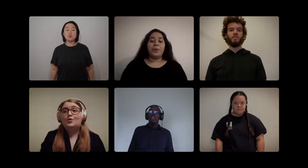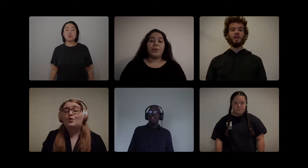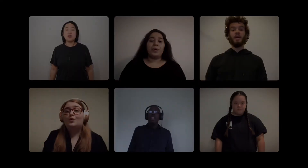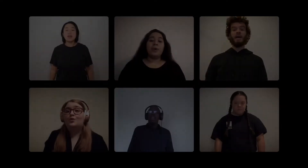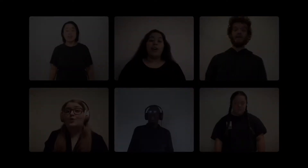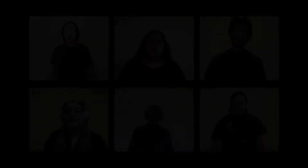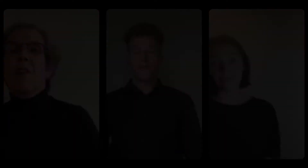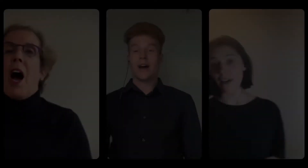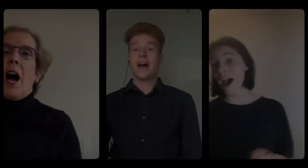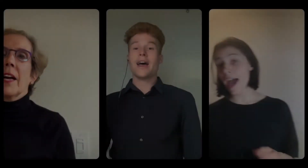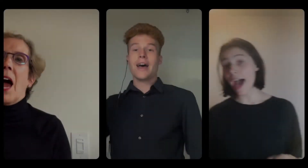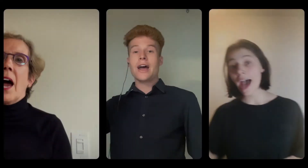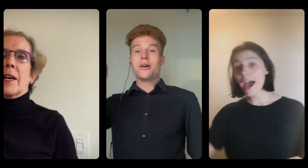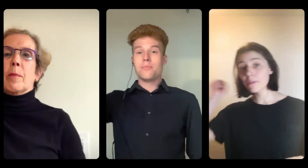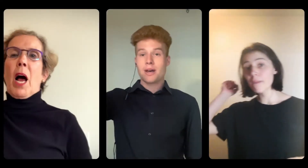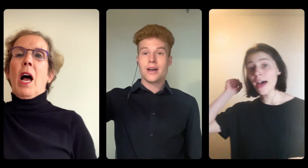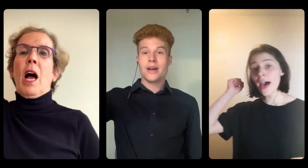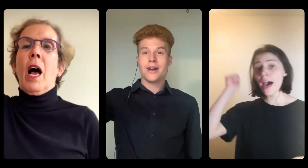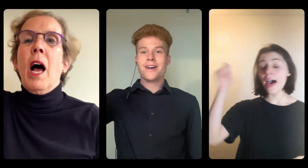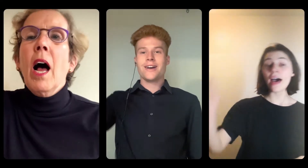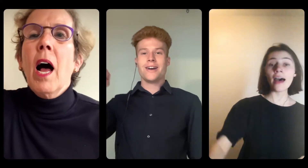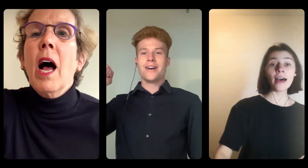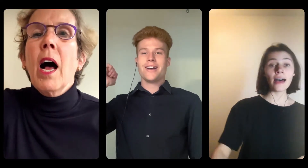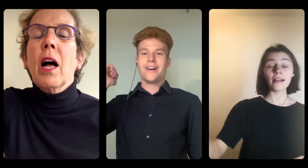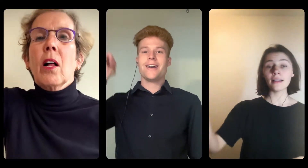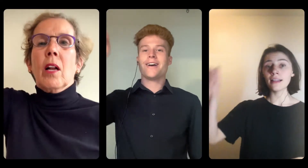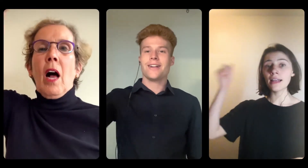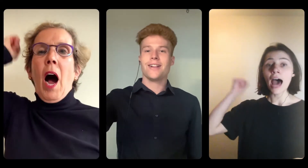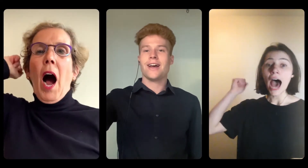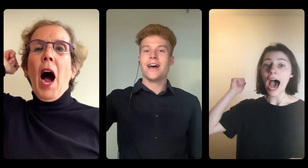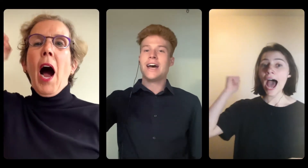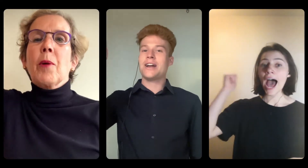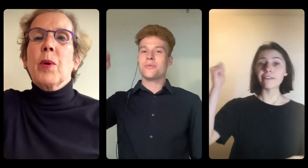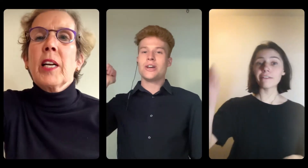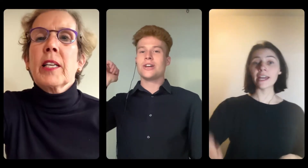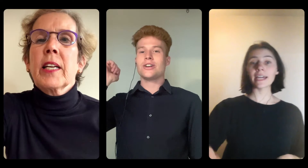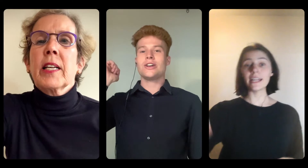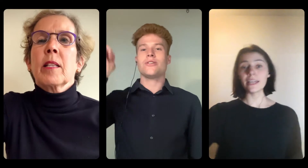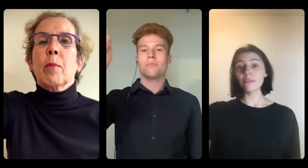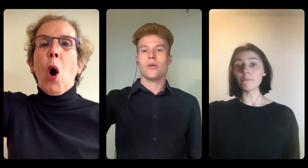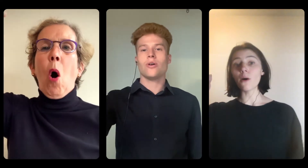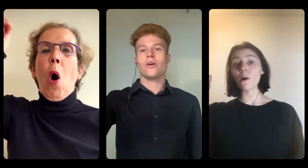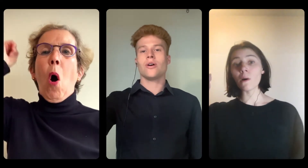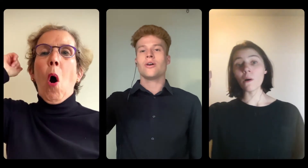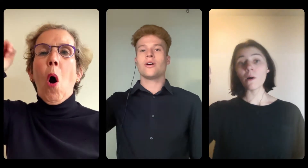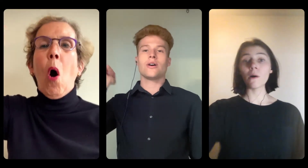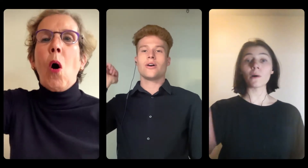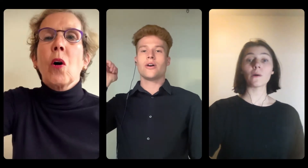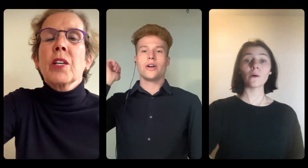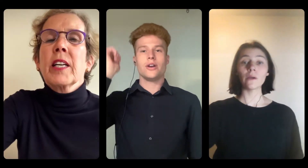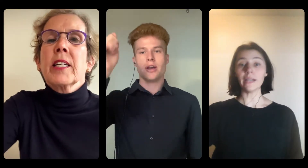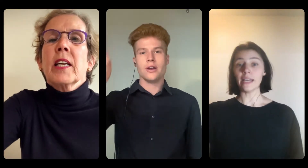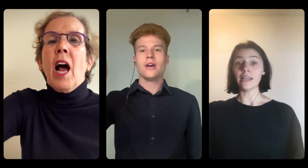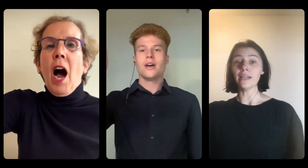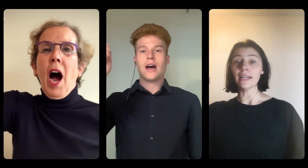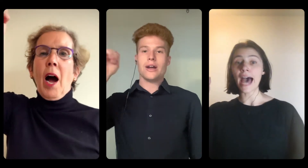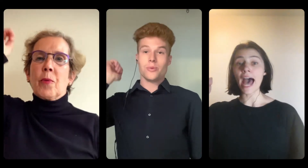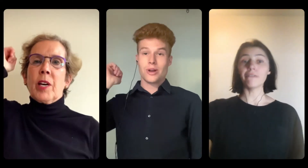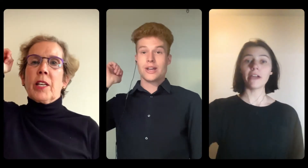If I had a hammer, I'd bring it in the morning, I'd bring